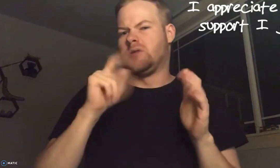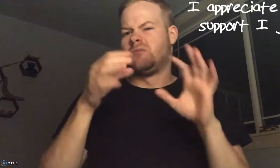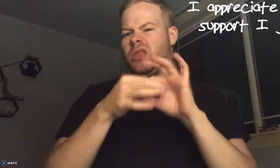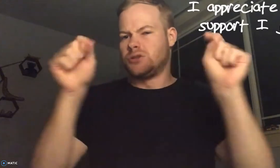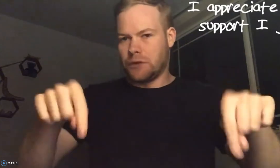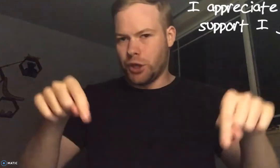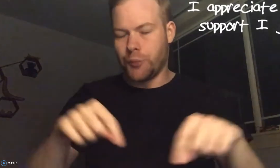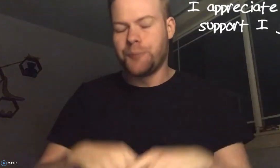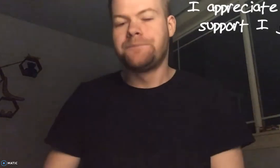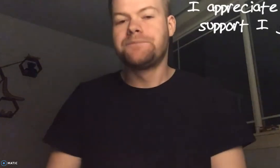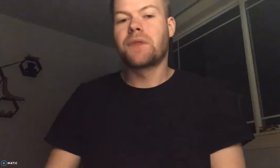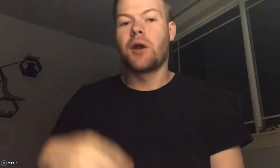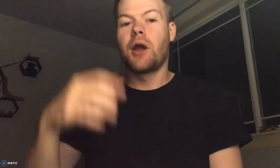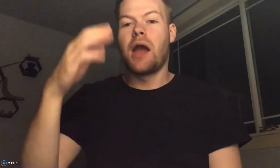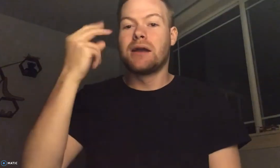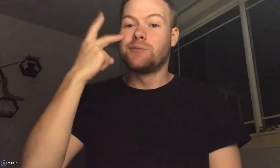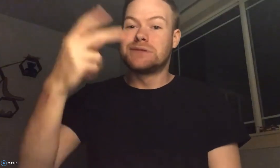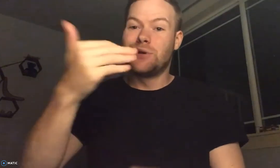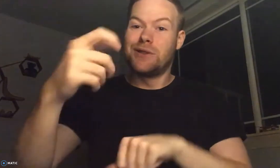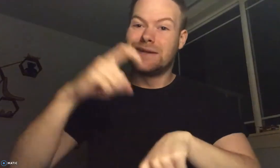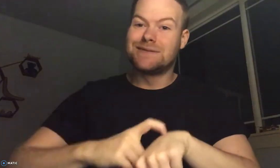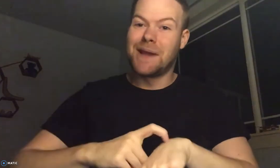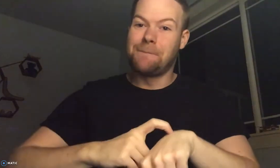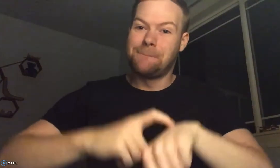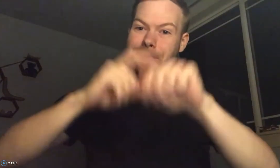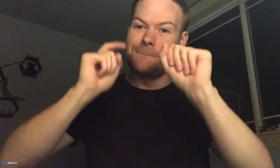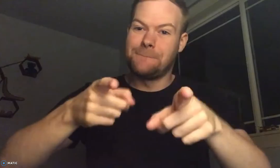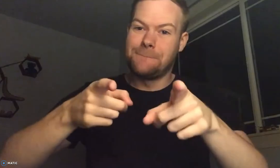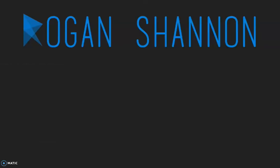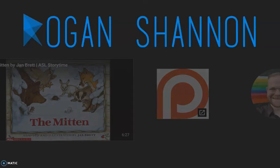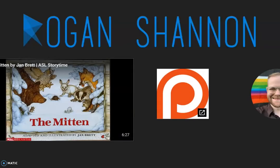put those comments down below and I'll see you next time.